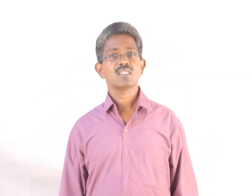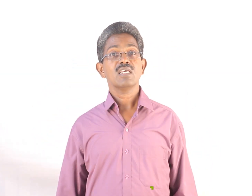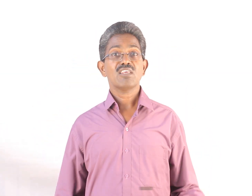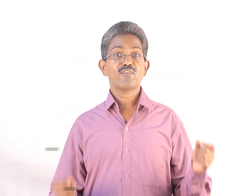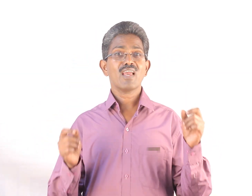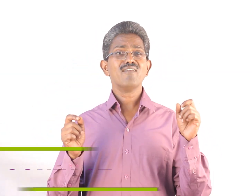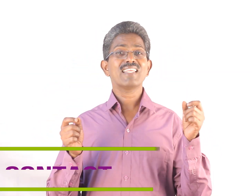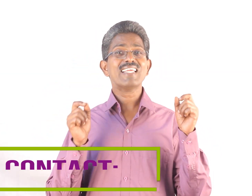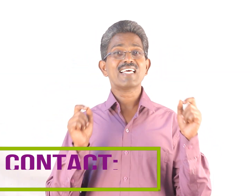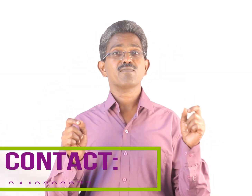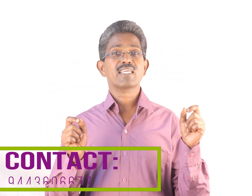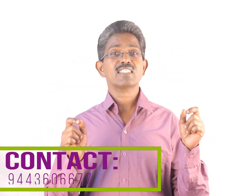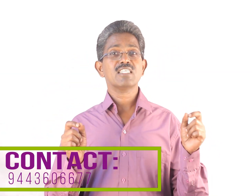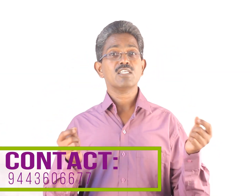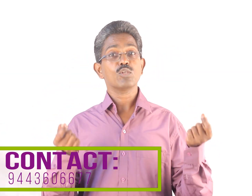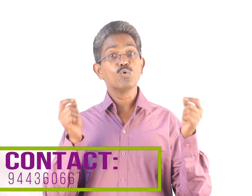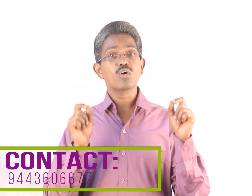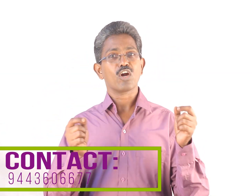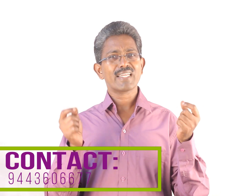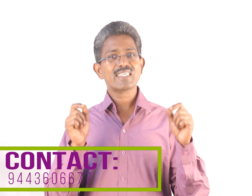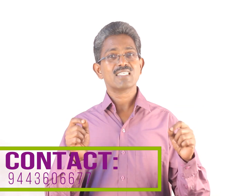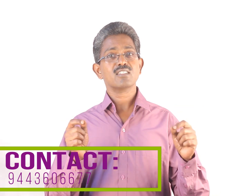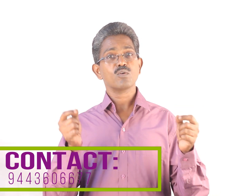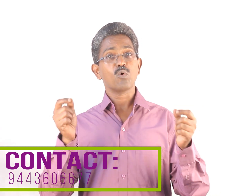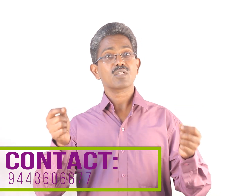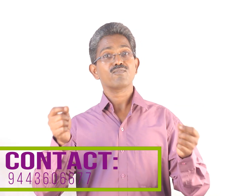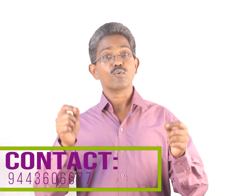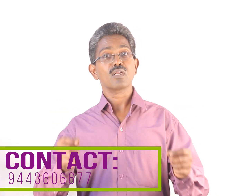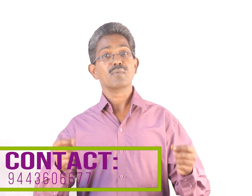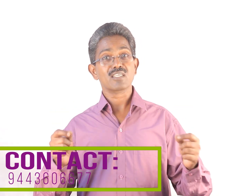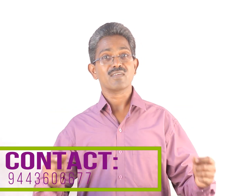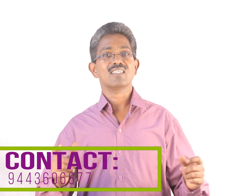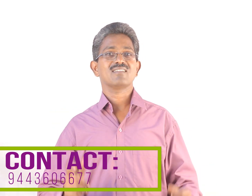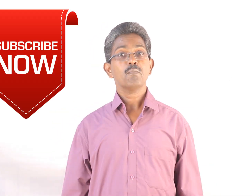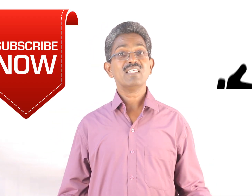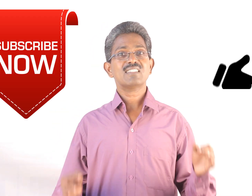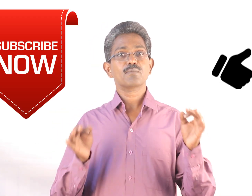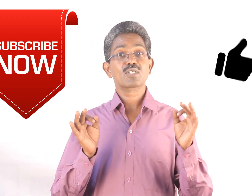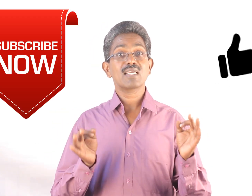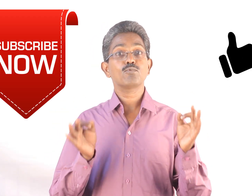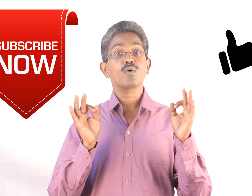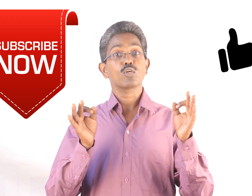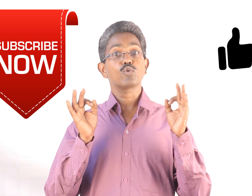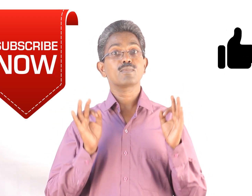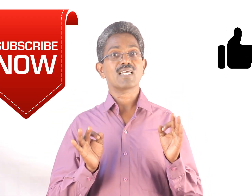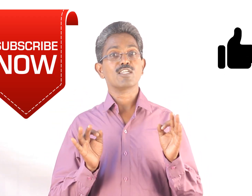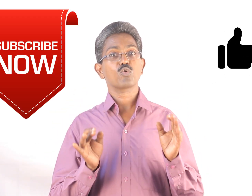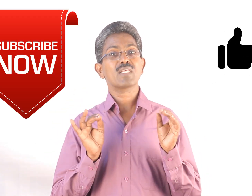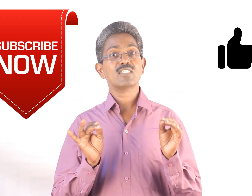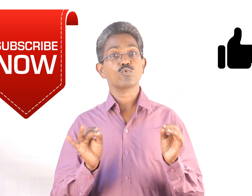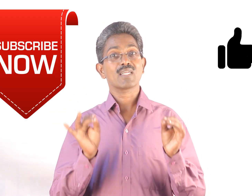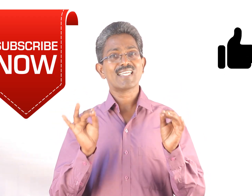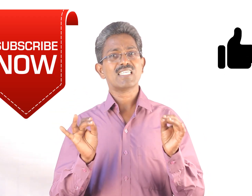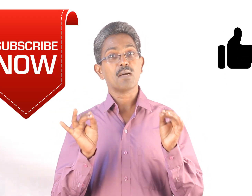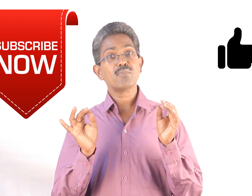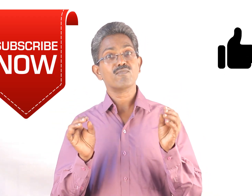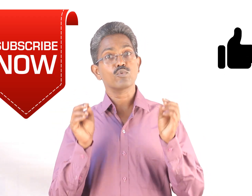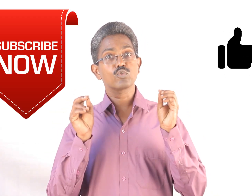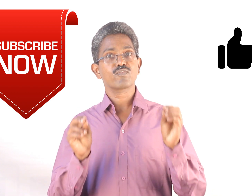best. If you have any clarification, you contact us for the phone number given. Please subscribe to our YouTube channel so that you will get number of